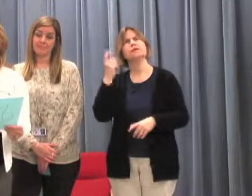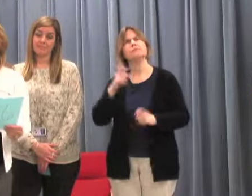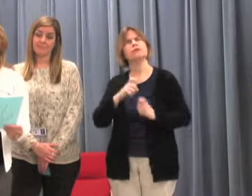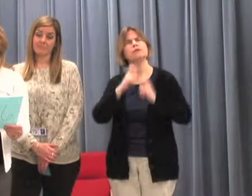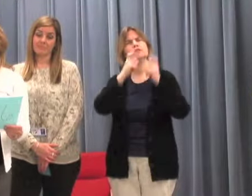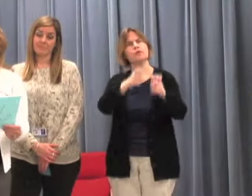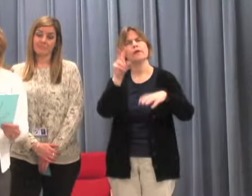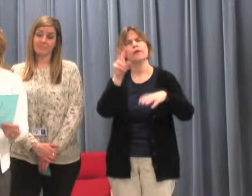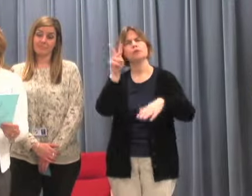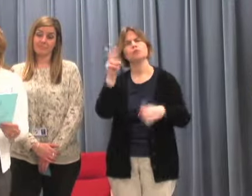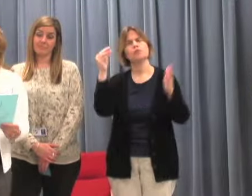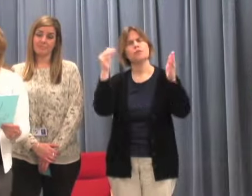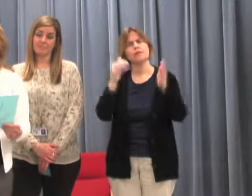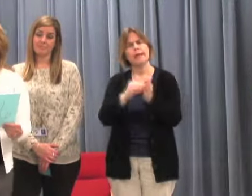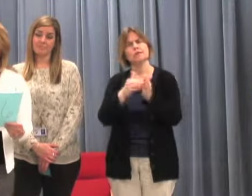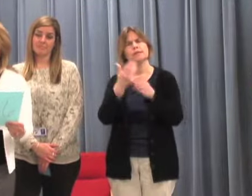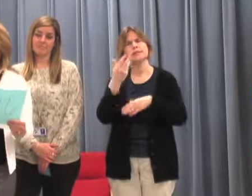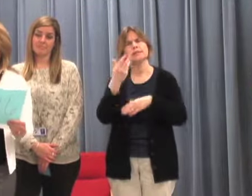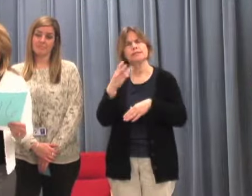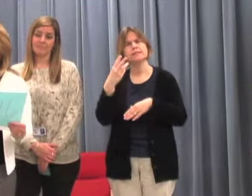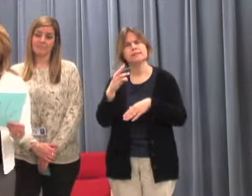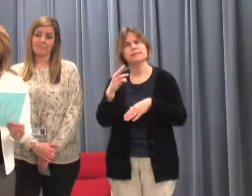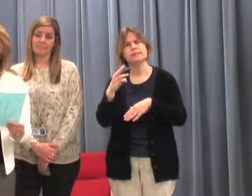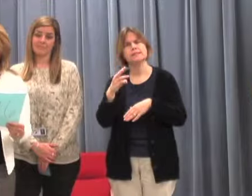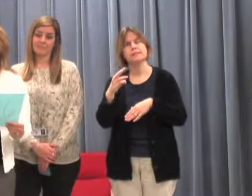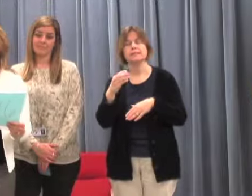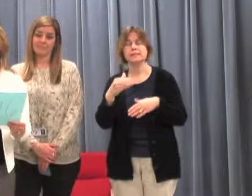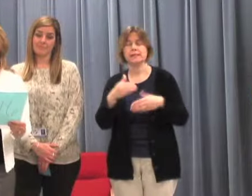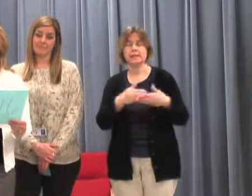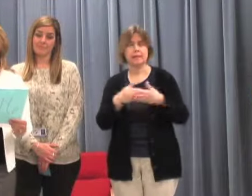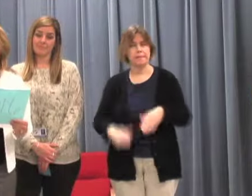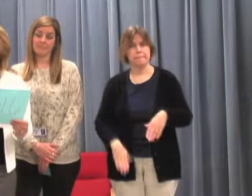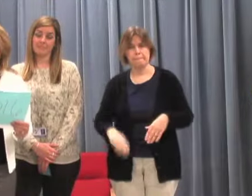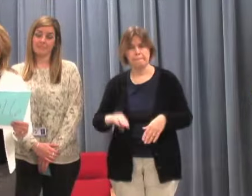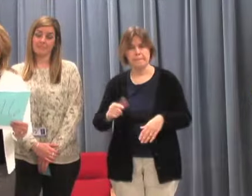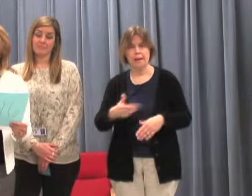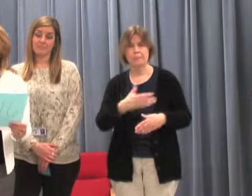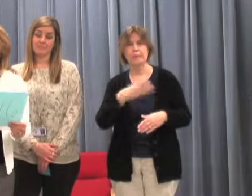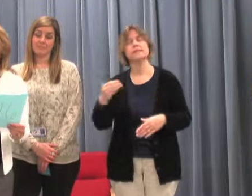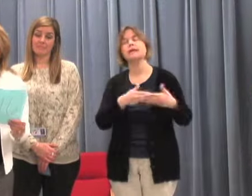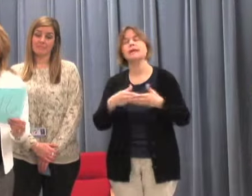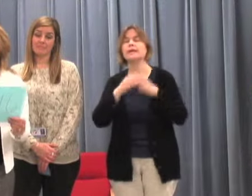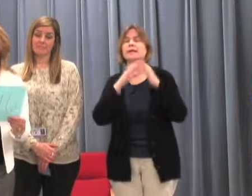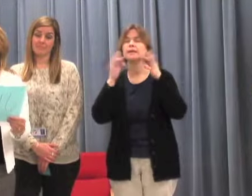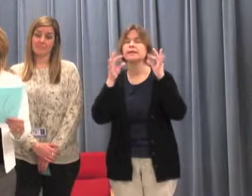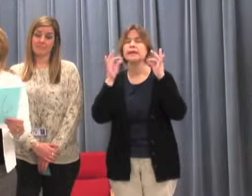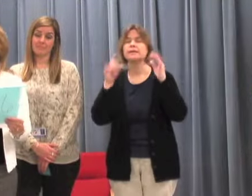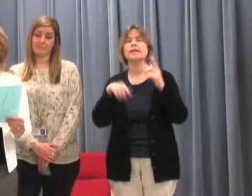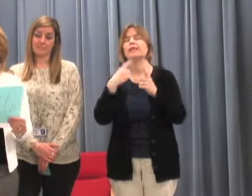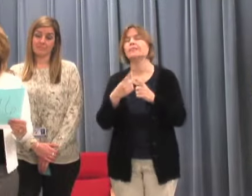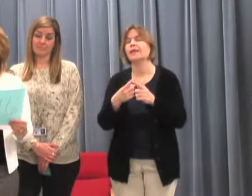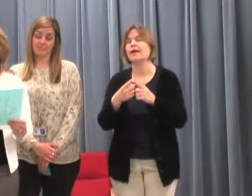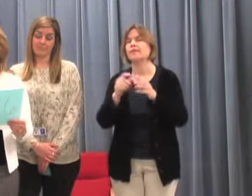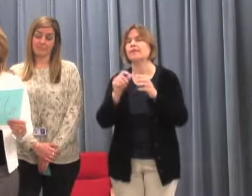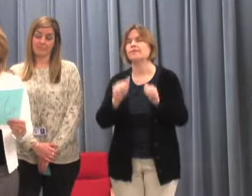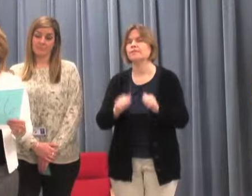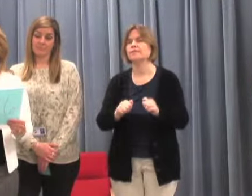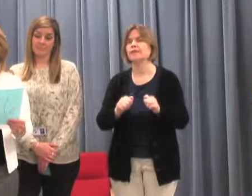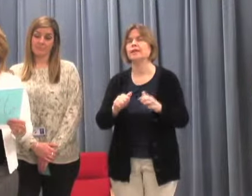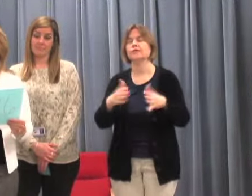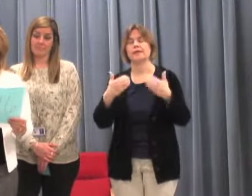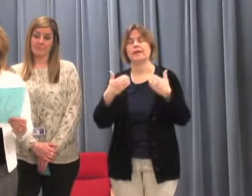donated 2,016 puppies and kittens, that they would get their own to take home.